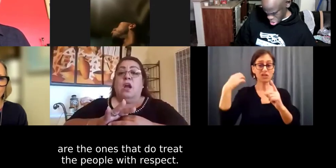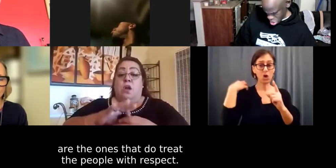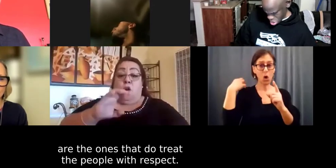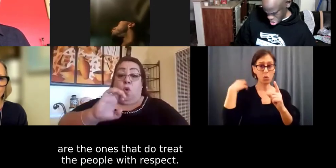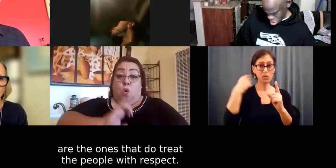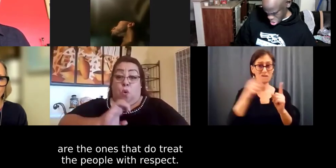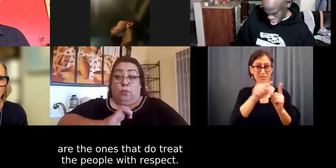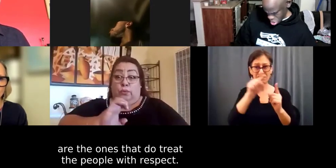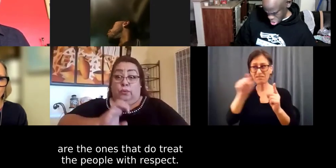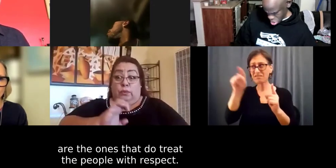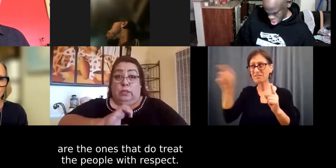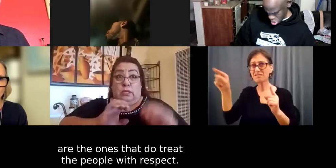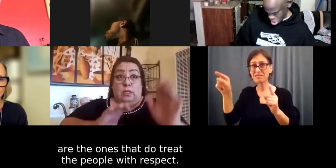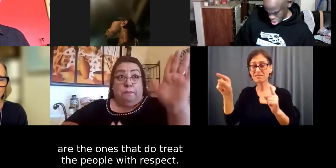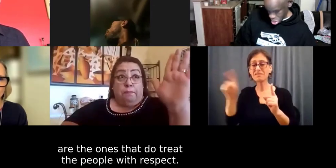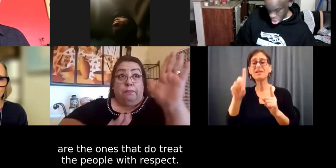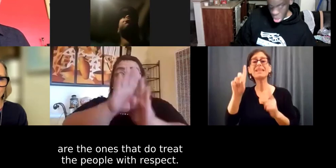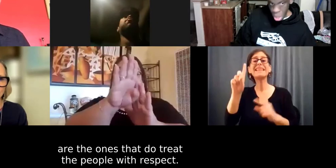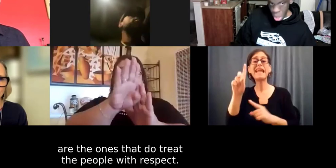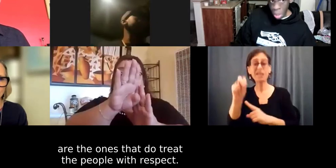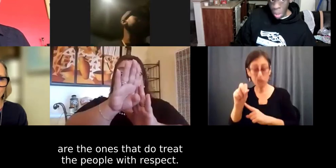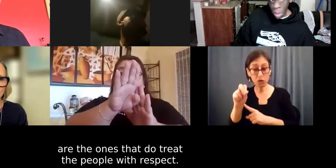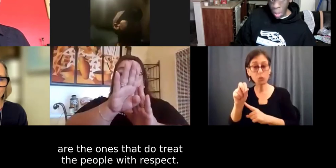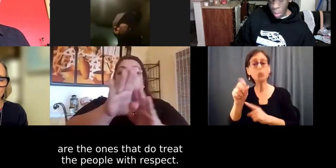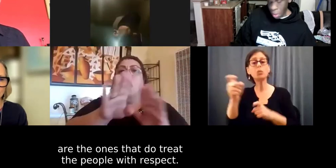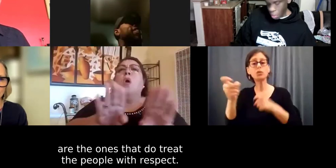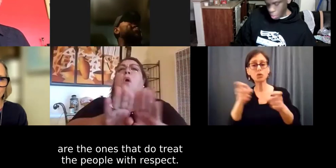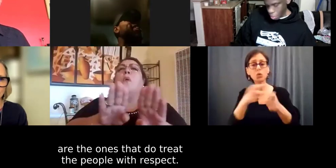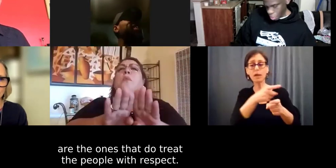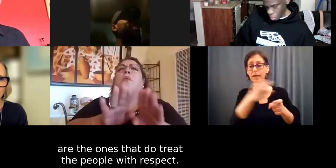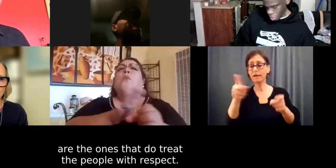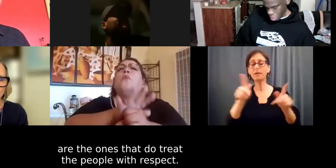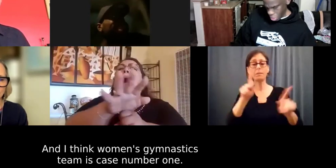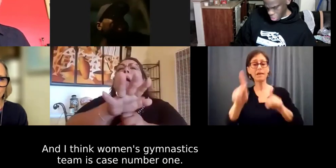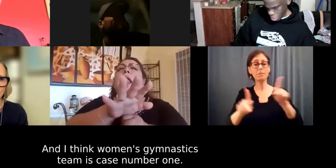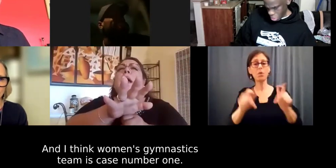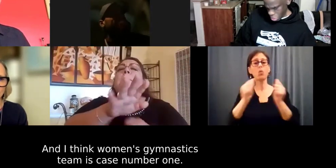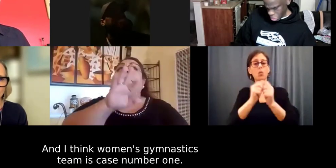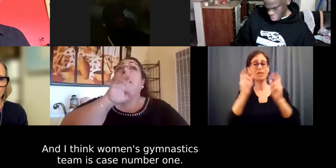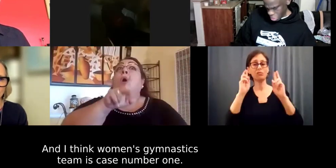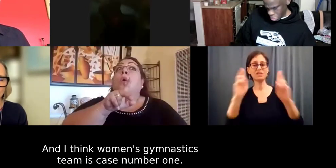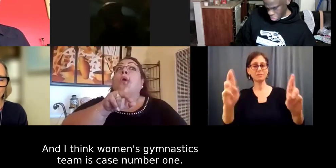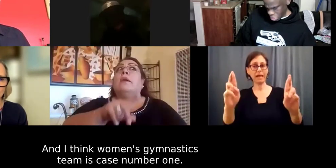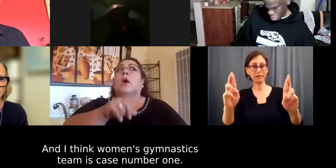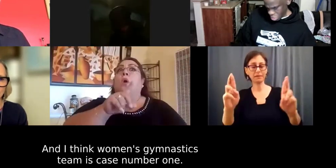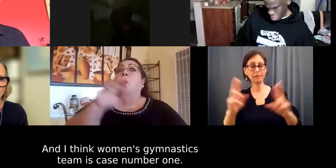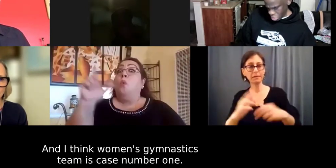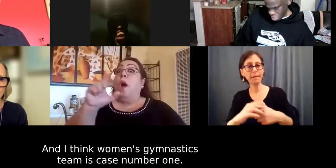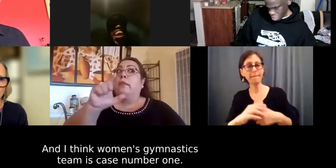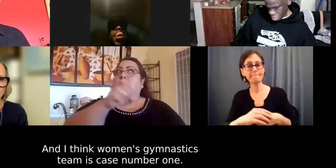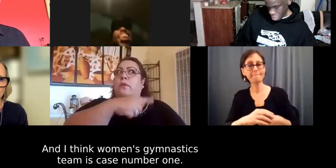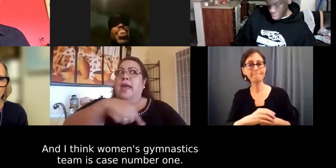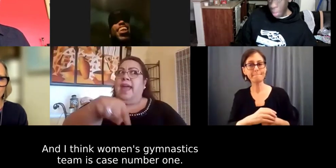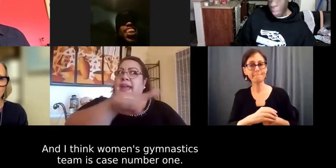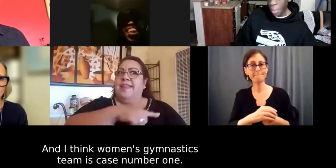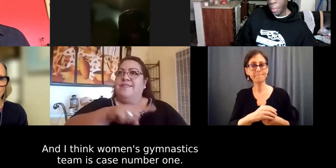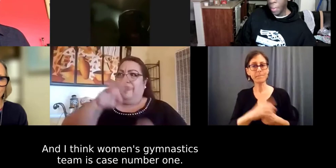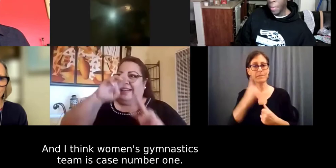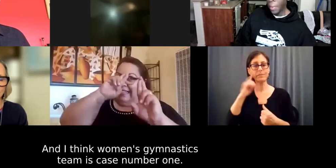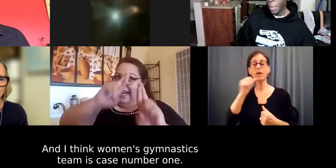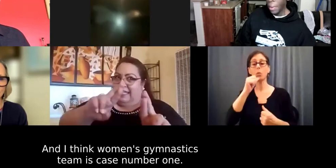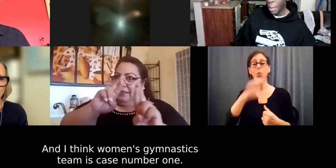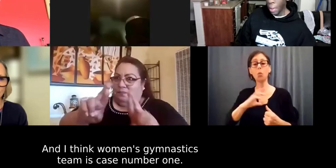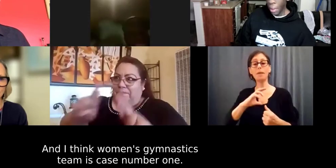ones that do treat the people with respect. And I think the, um, the women's